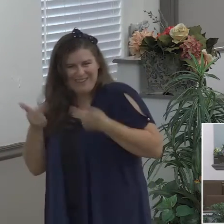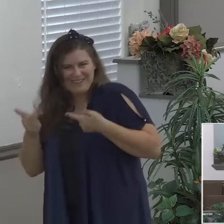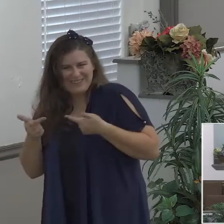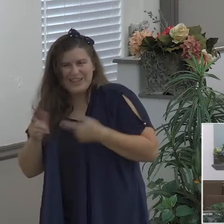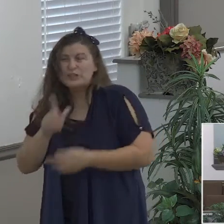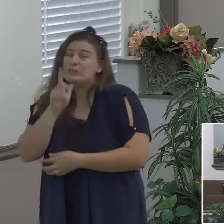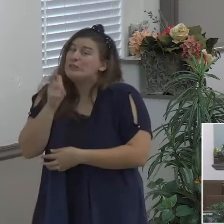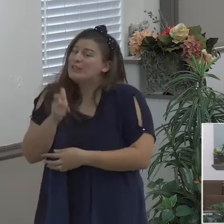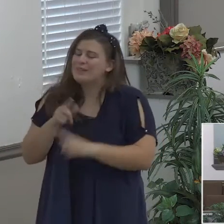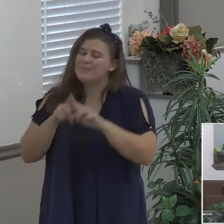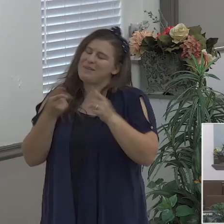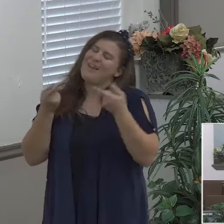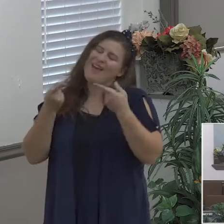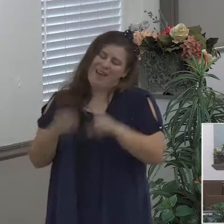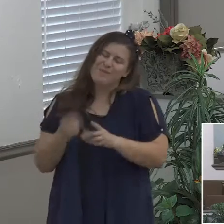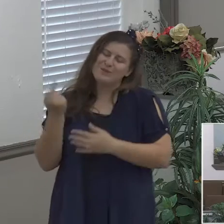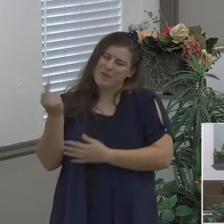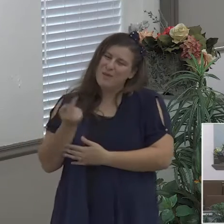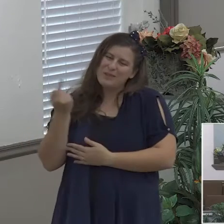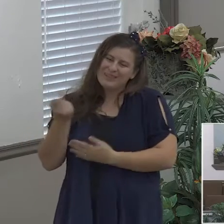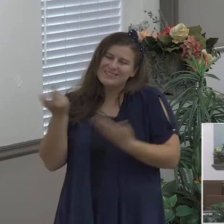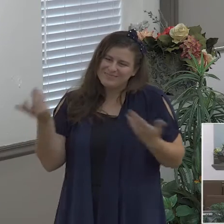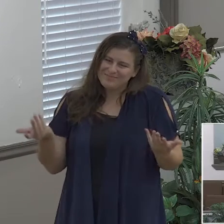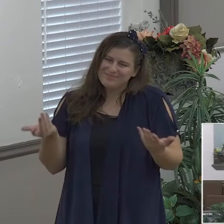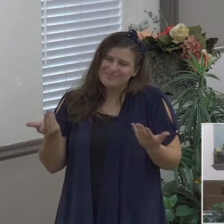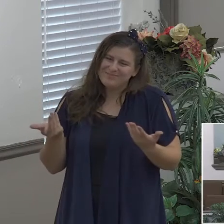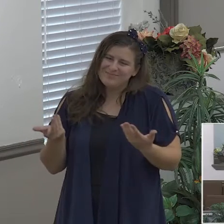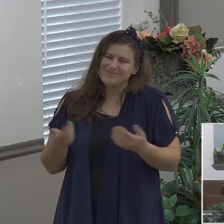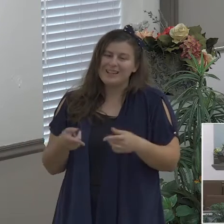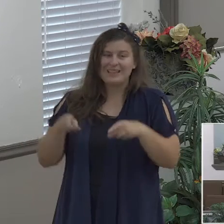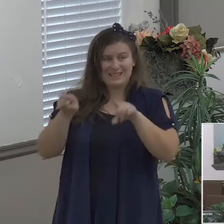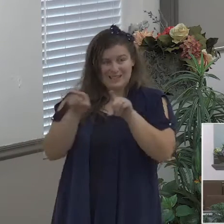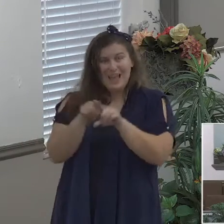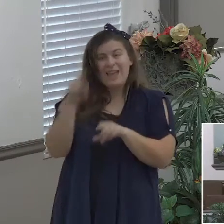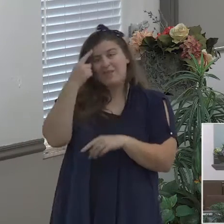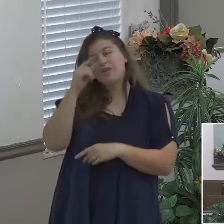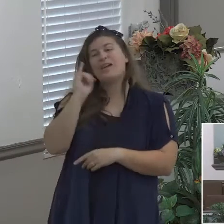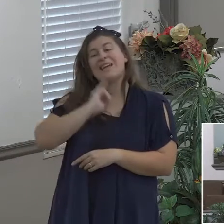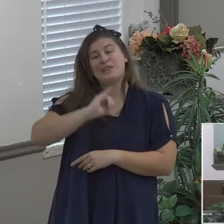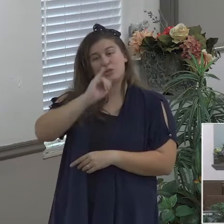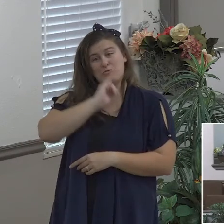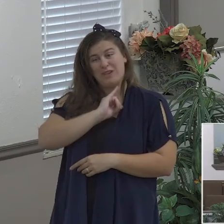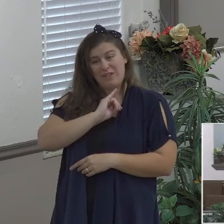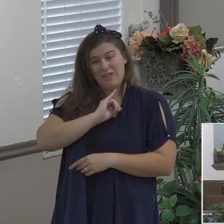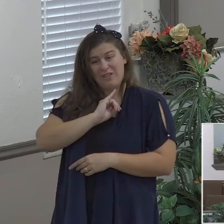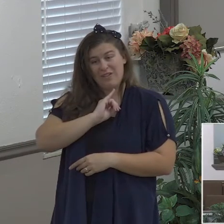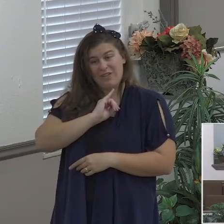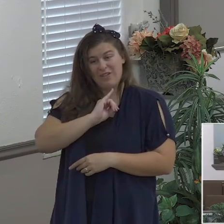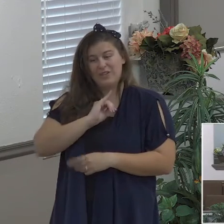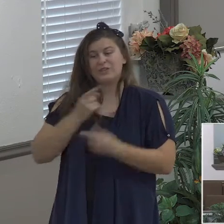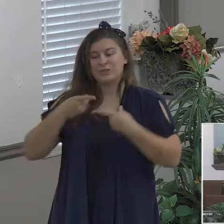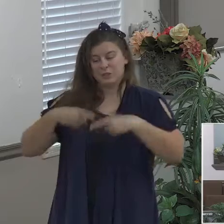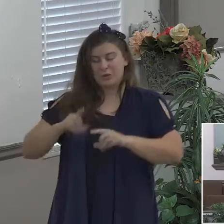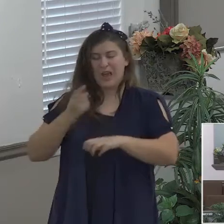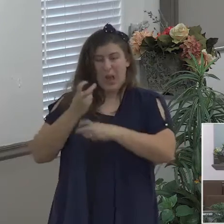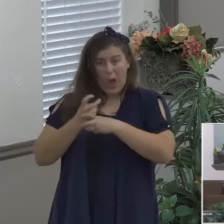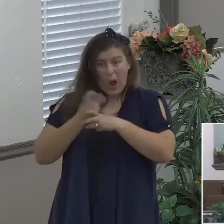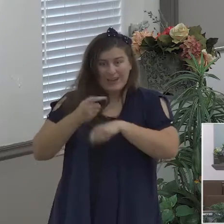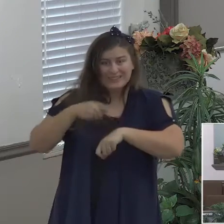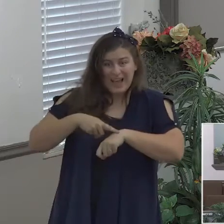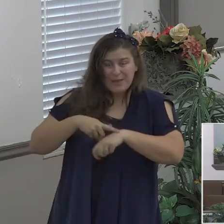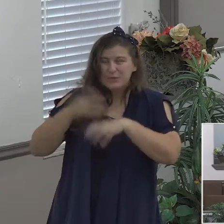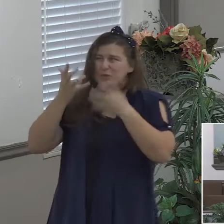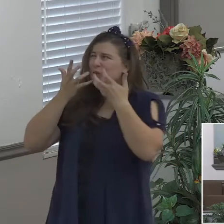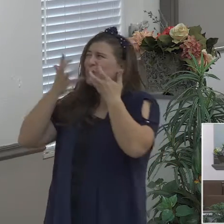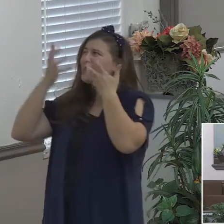this case with Israel during this time I want to remind you that there's not a promise in the